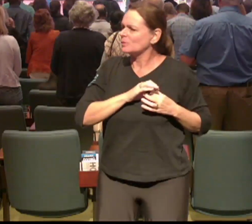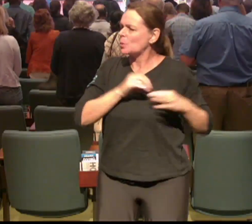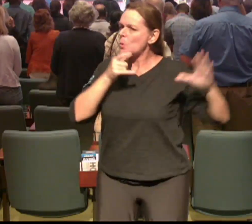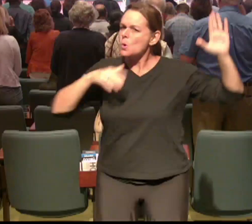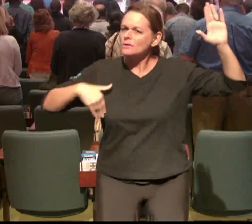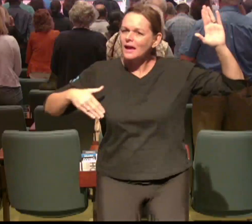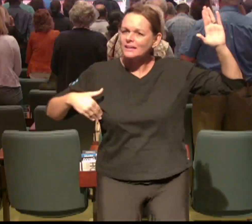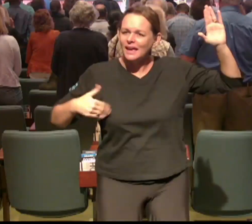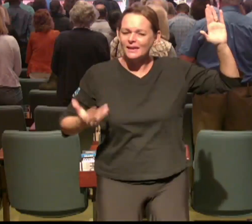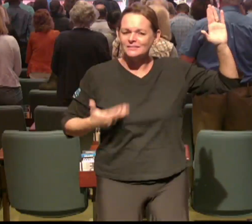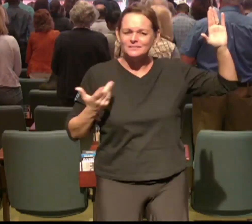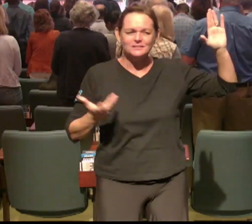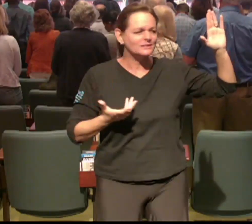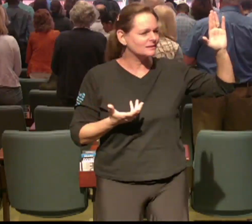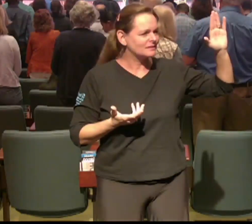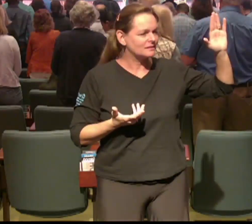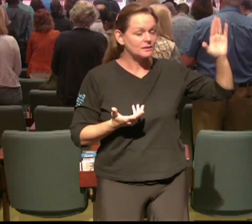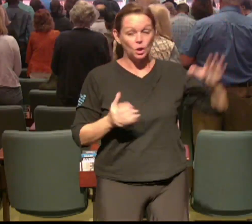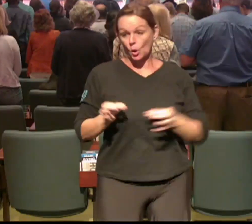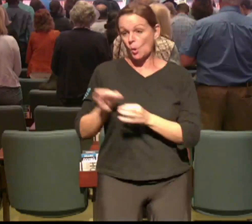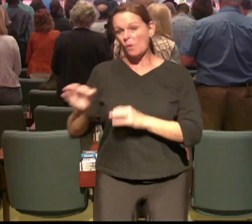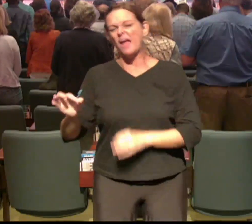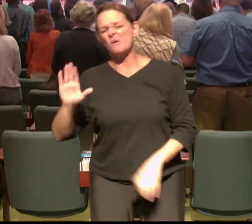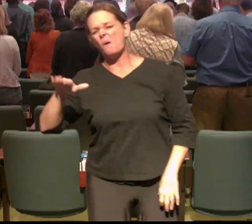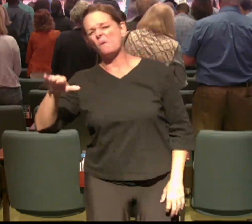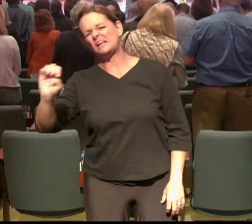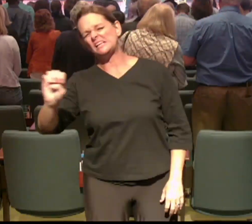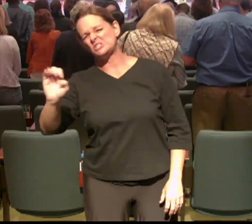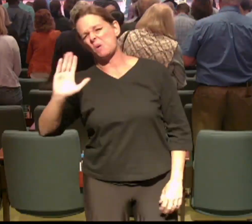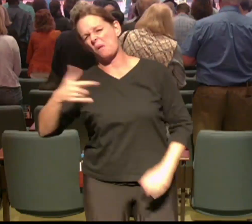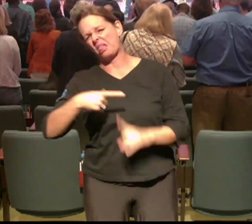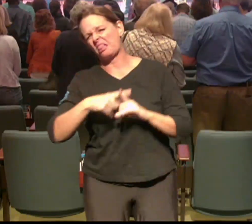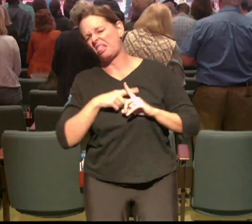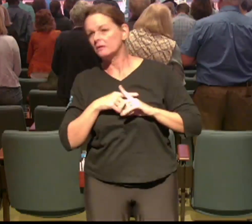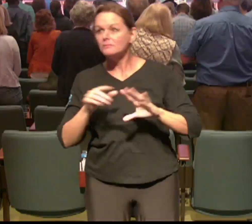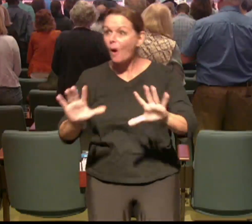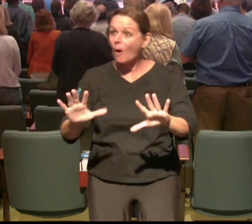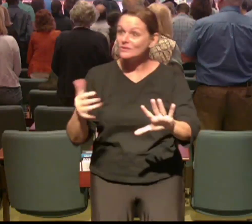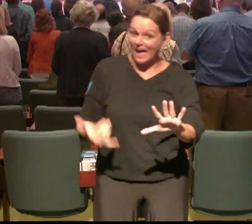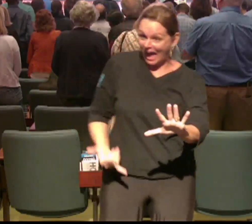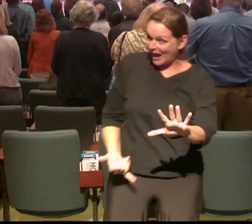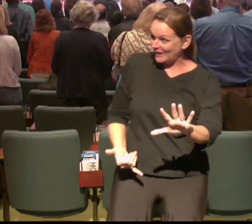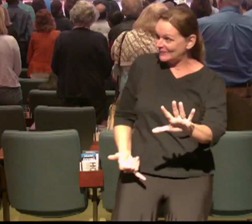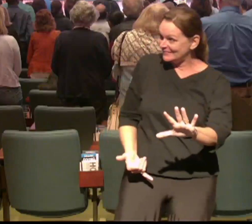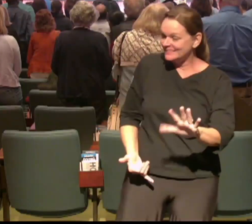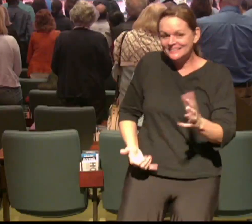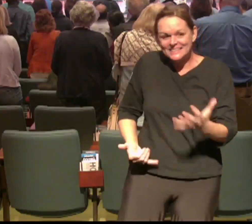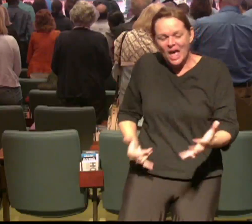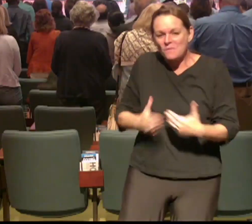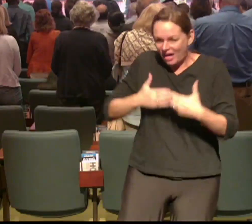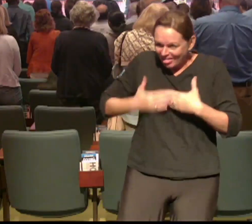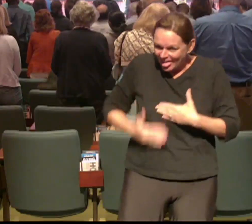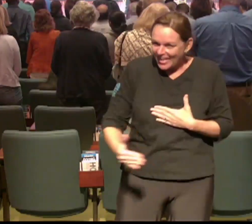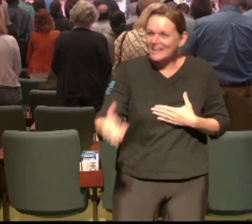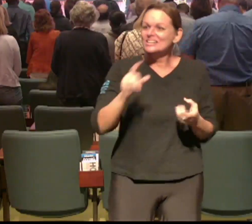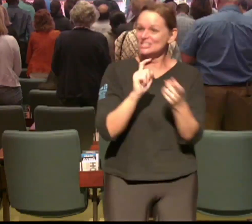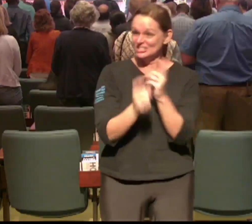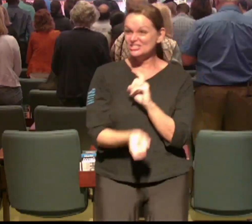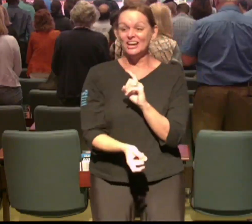today you don't need to wait till Easter to start that relationship you can start that right now today and it will change everything on the inside of you campus teams